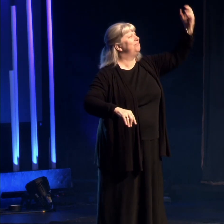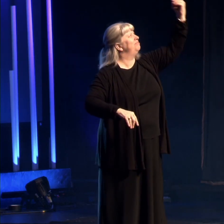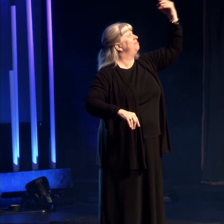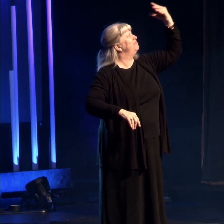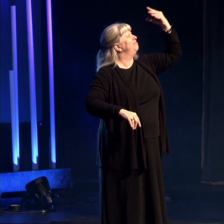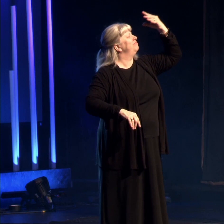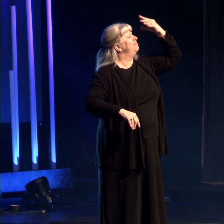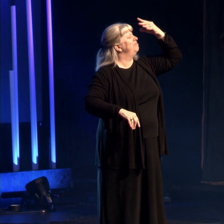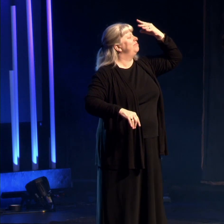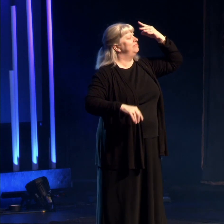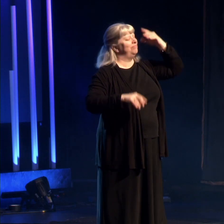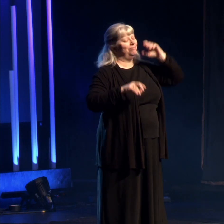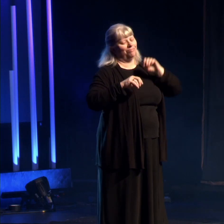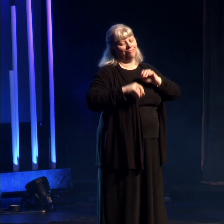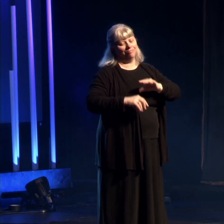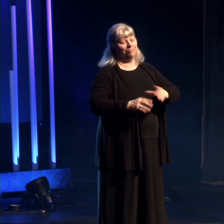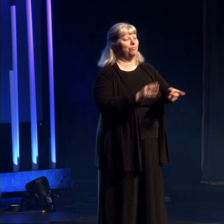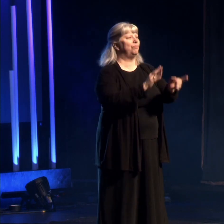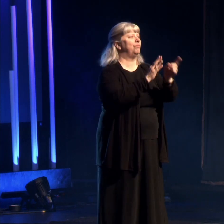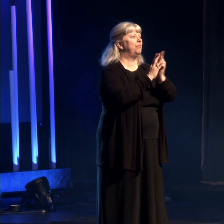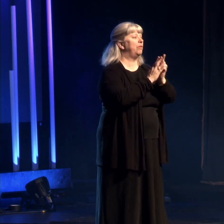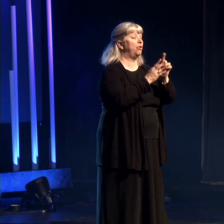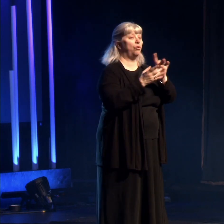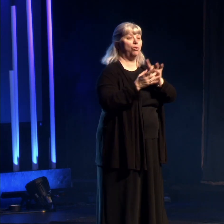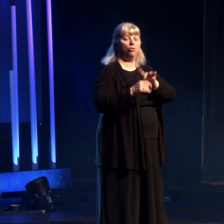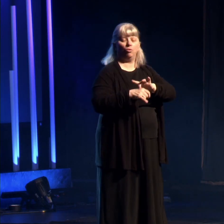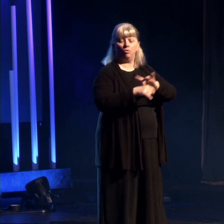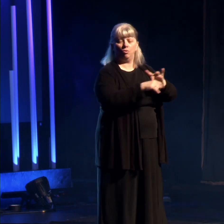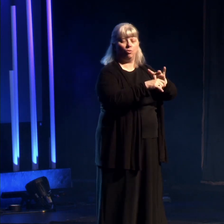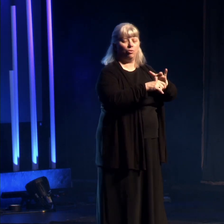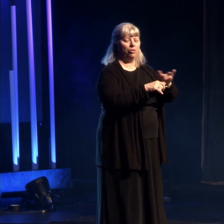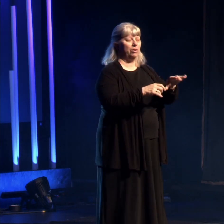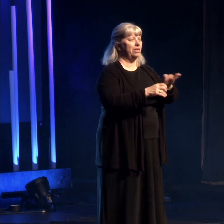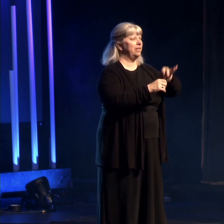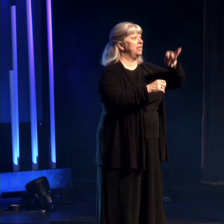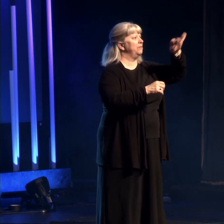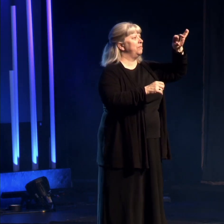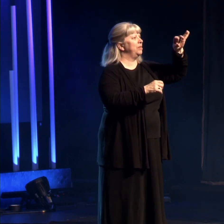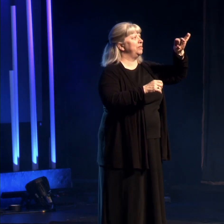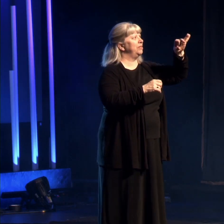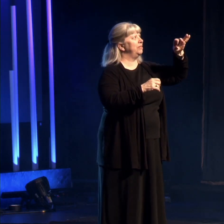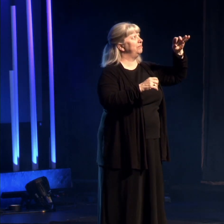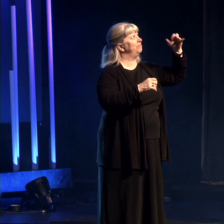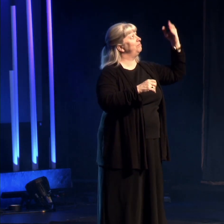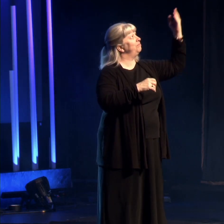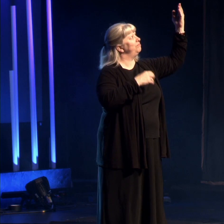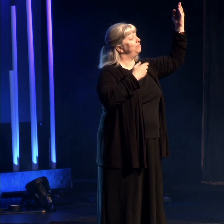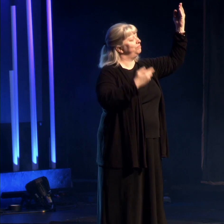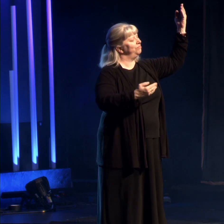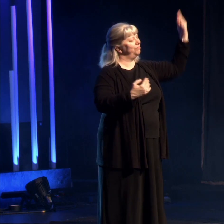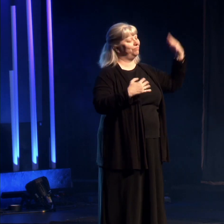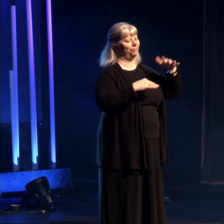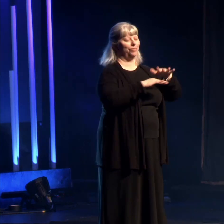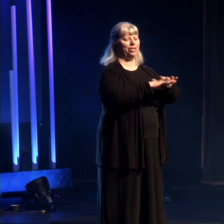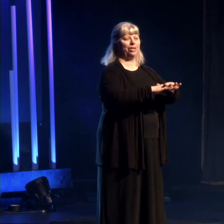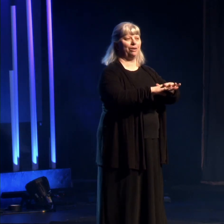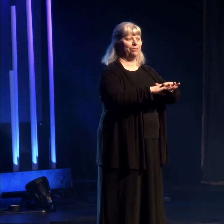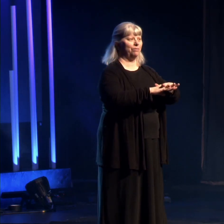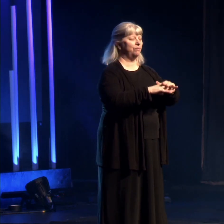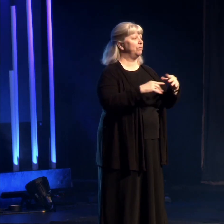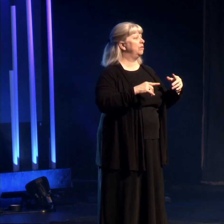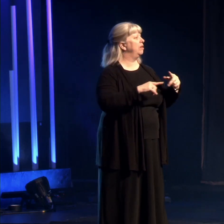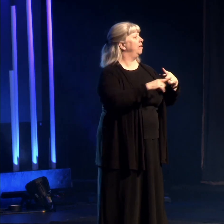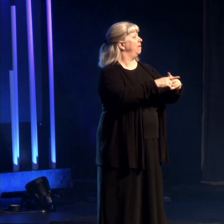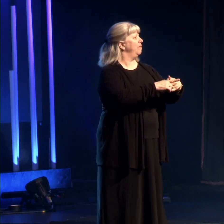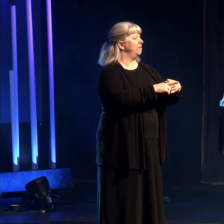head. And it was a moment of our earthly and our spiritual realms intersecting. Just as